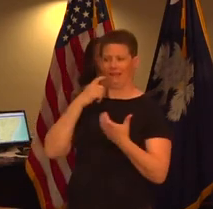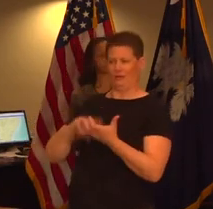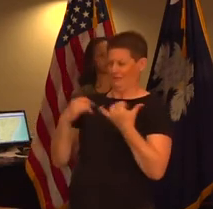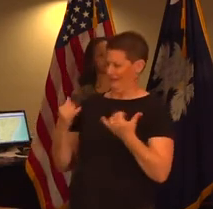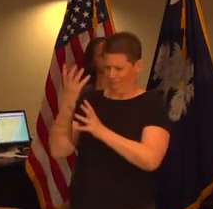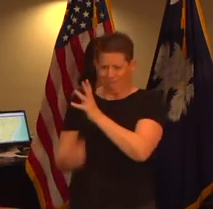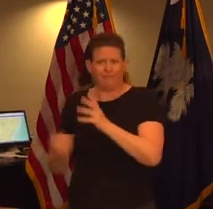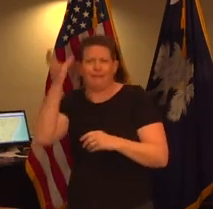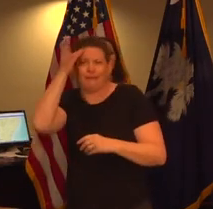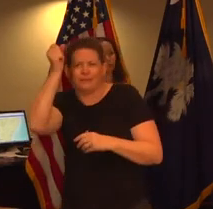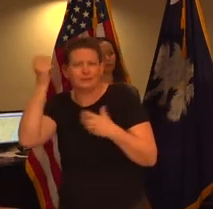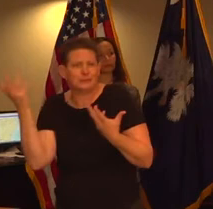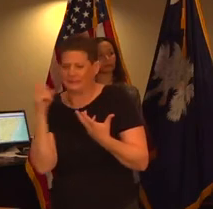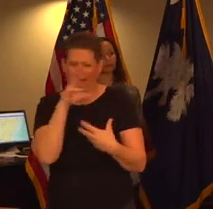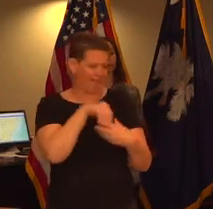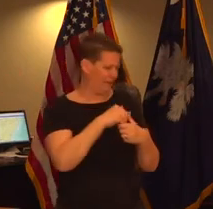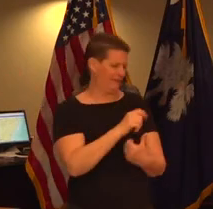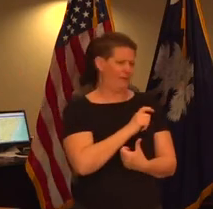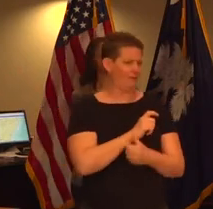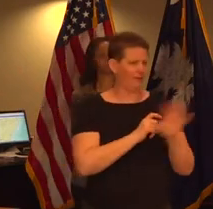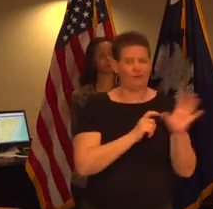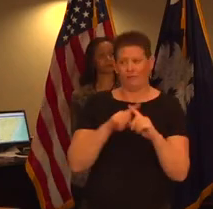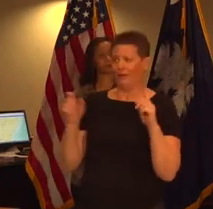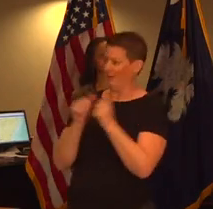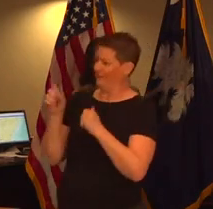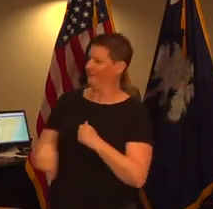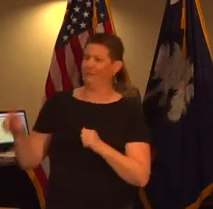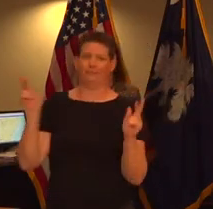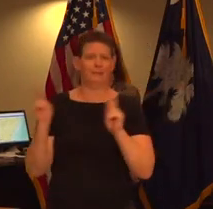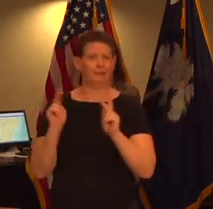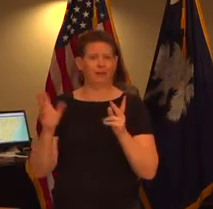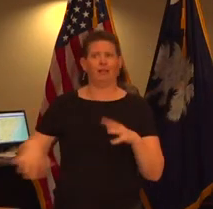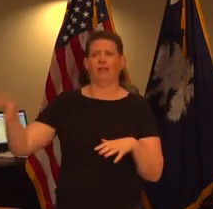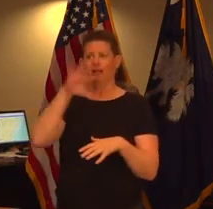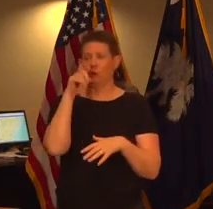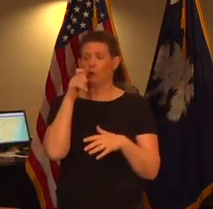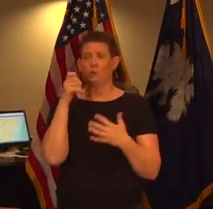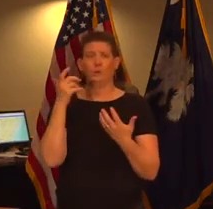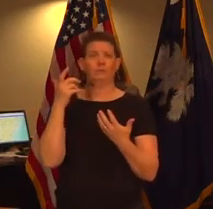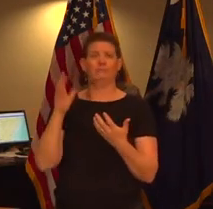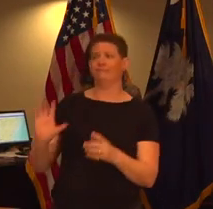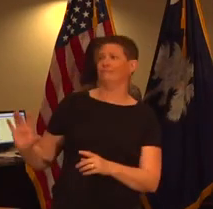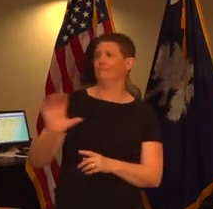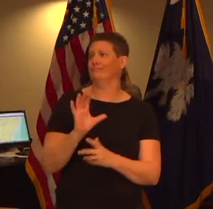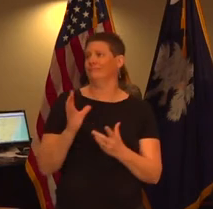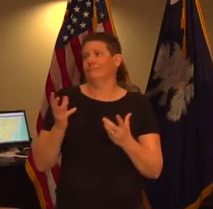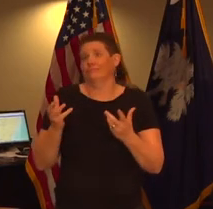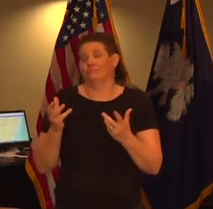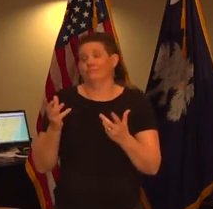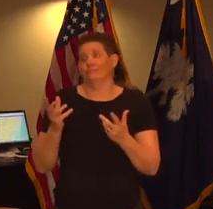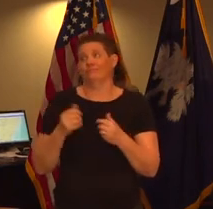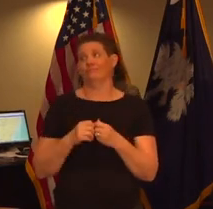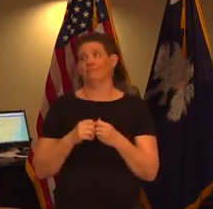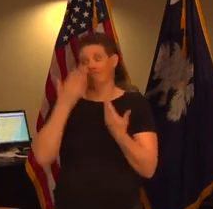days is is not among law enforcement but among our own citizens who are for whatever reason are not taking the steps